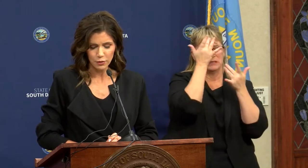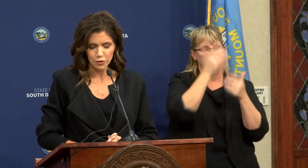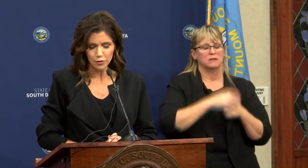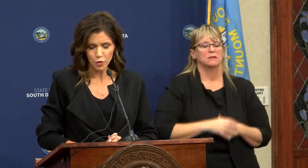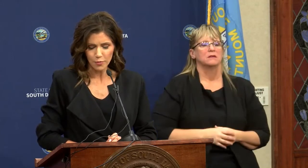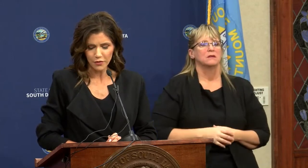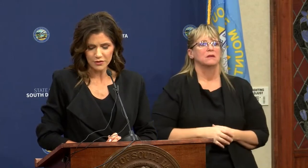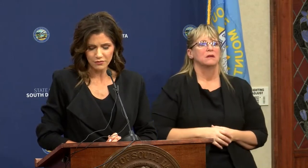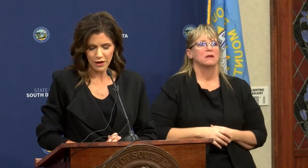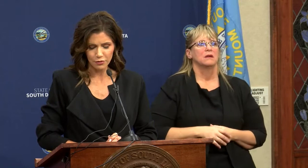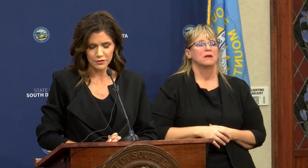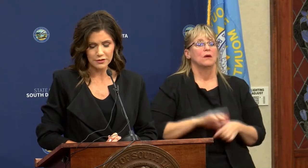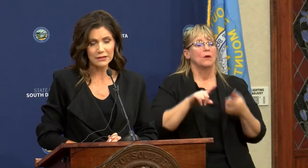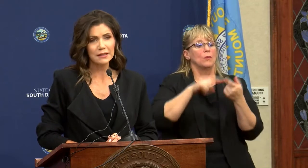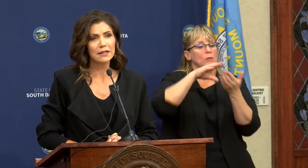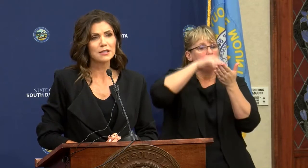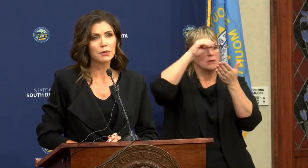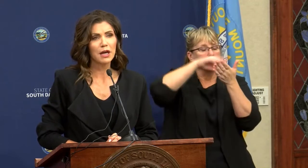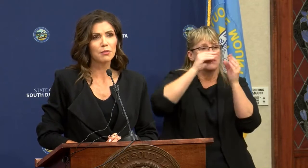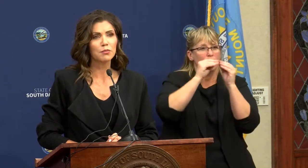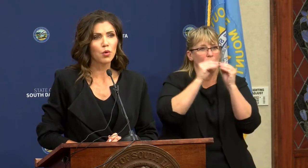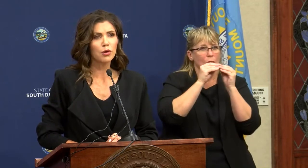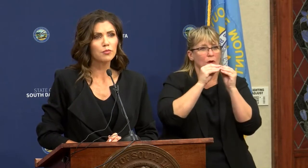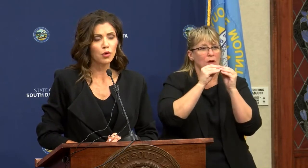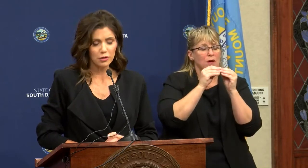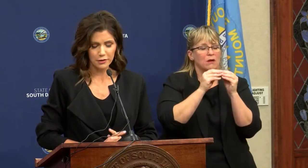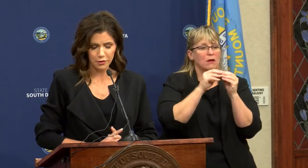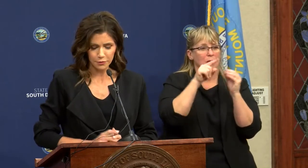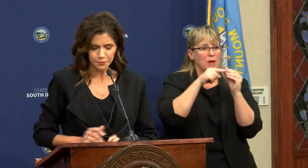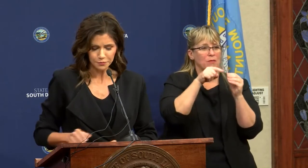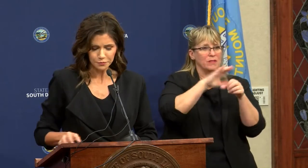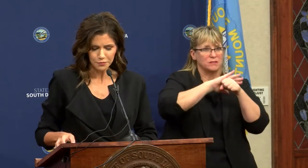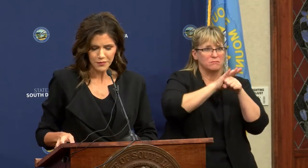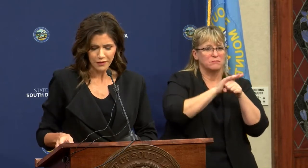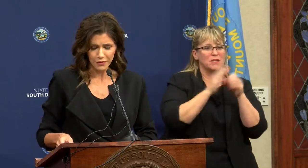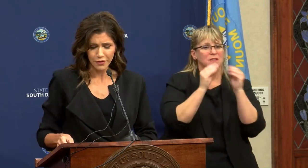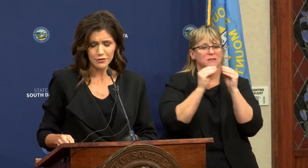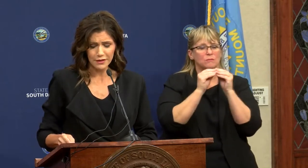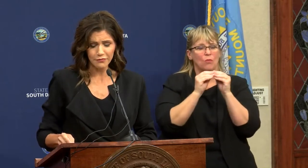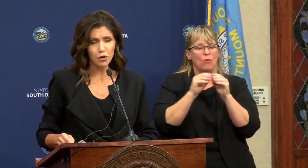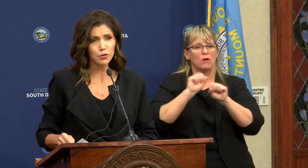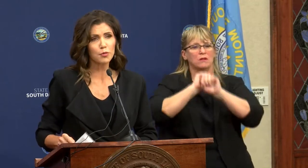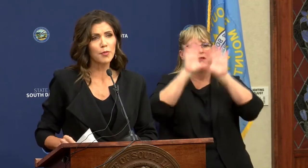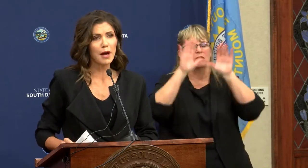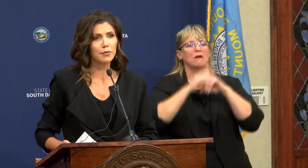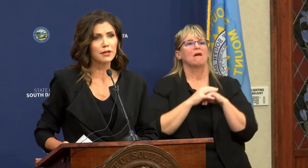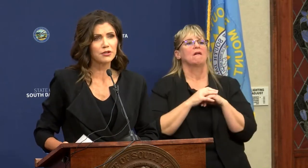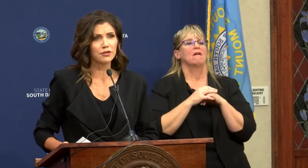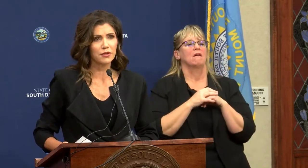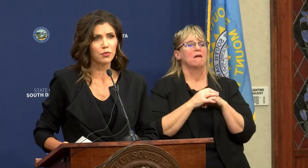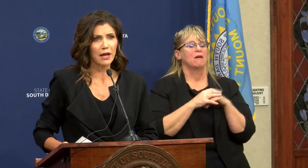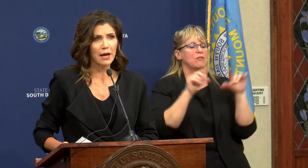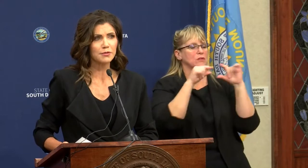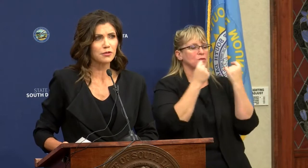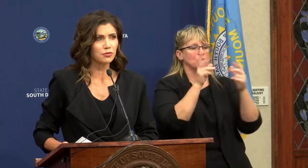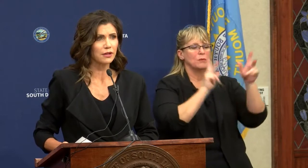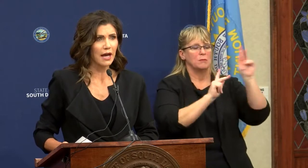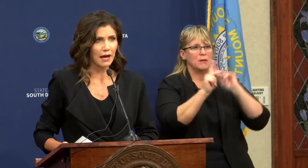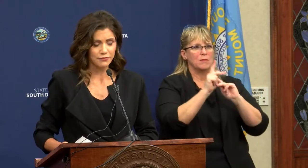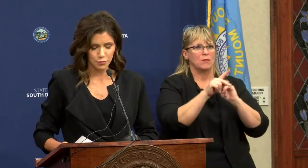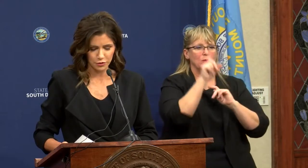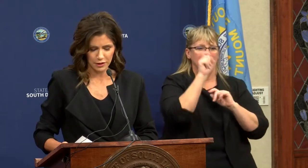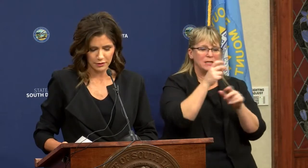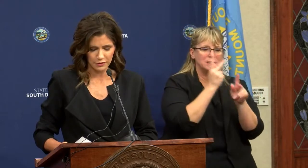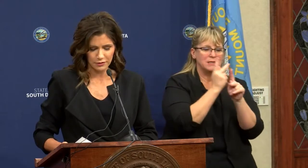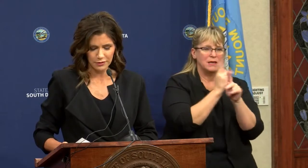As we learn more about this virus, it's becoming more and more clear that there is a vulnerable population that we absolutely